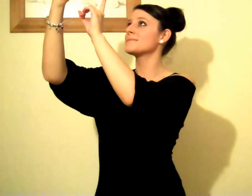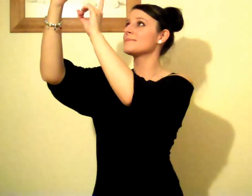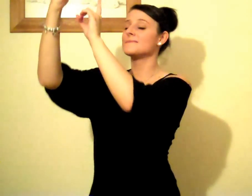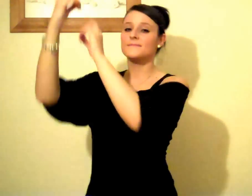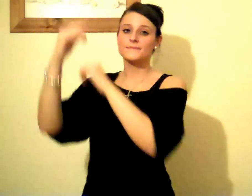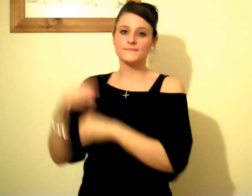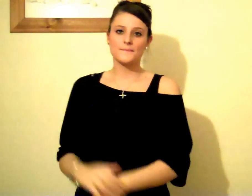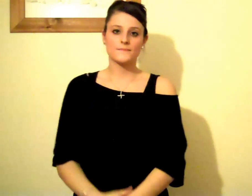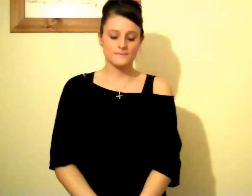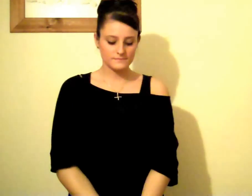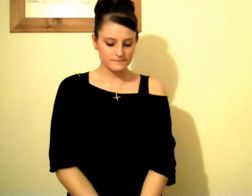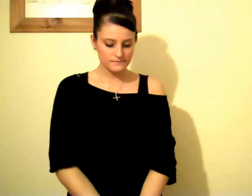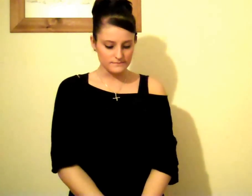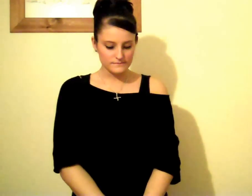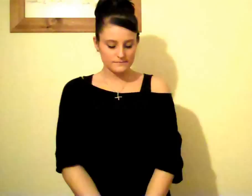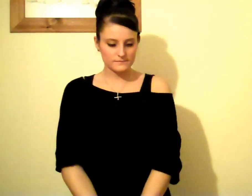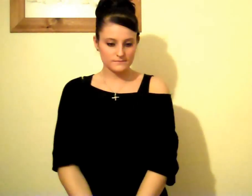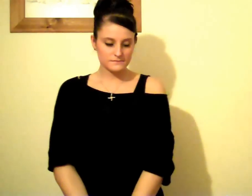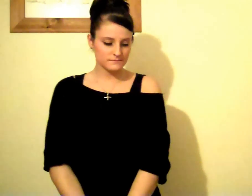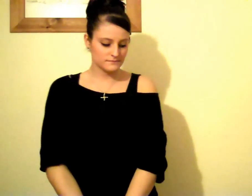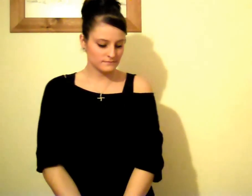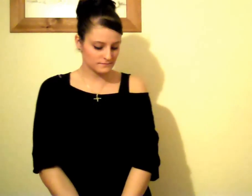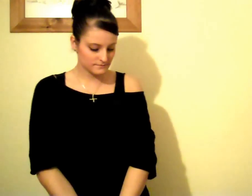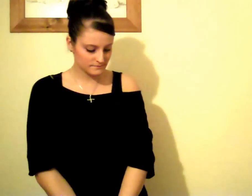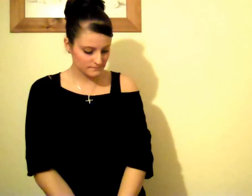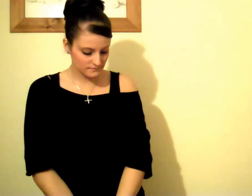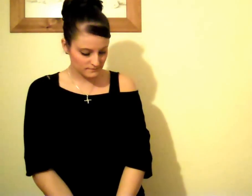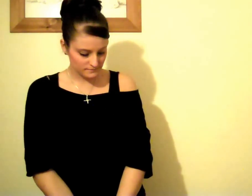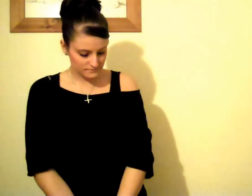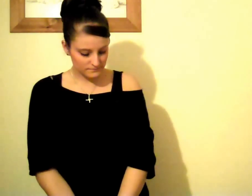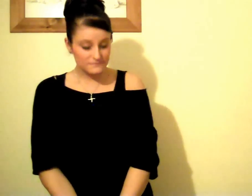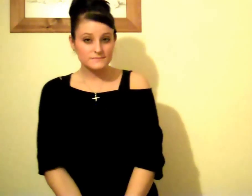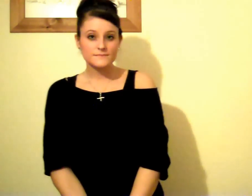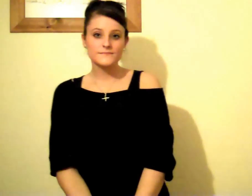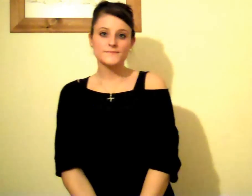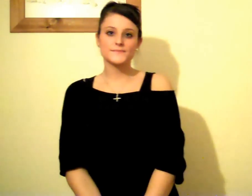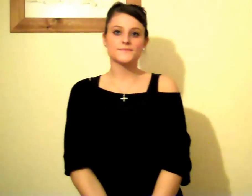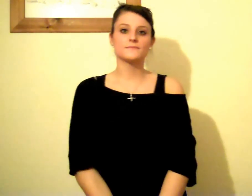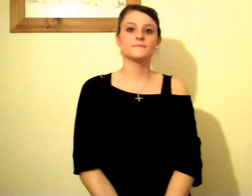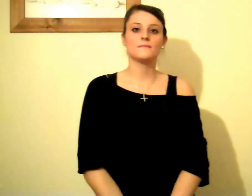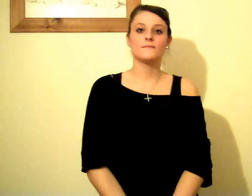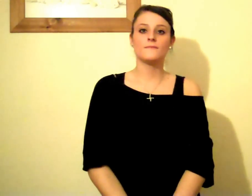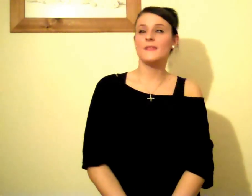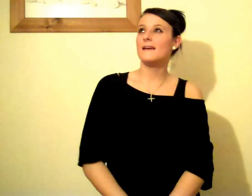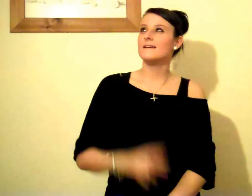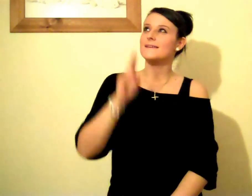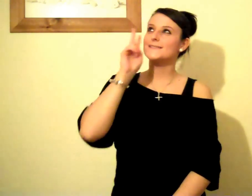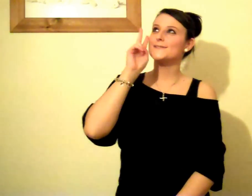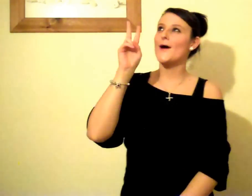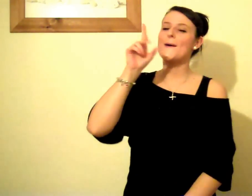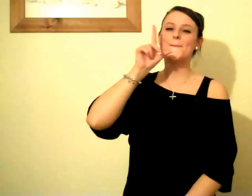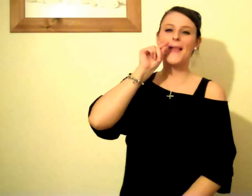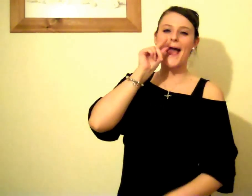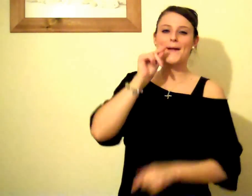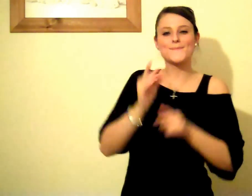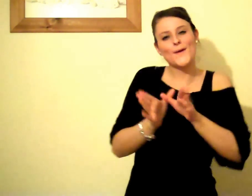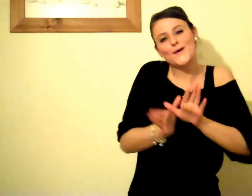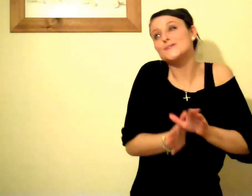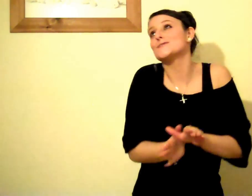saw a blackbird